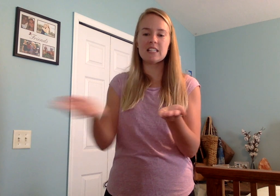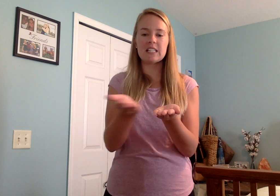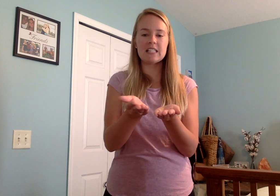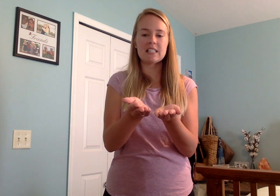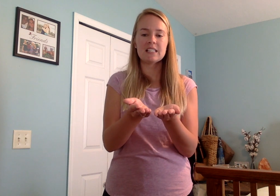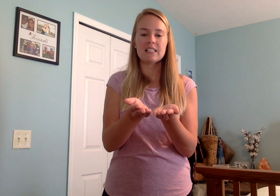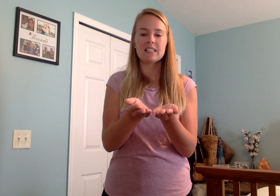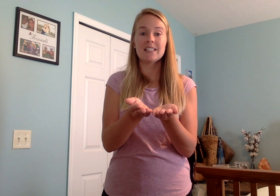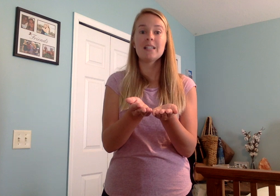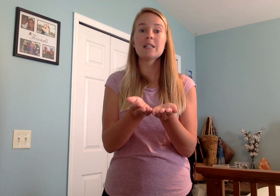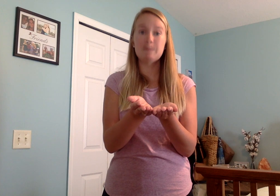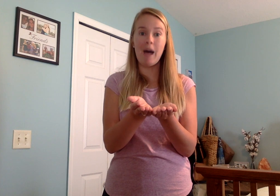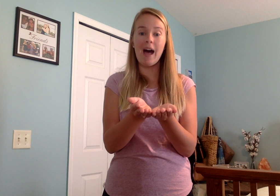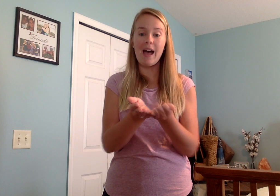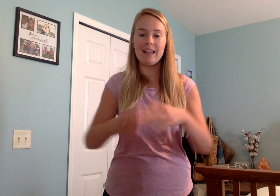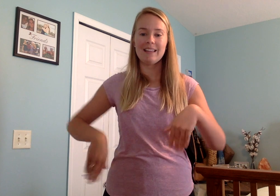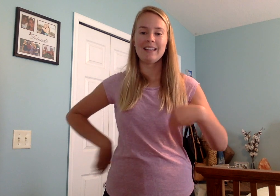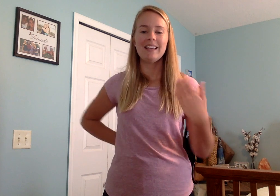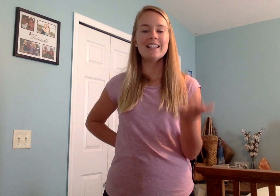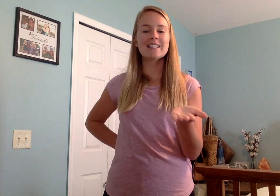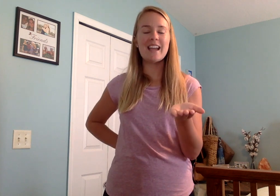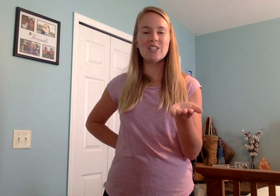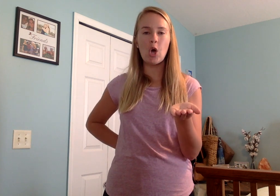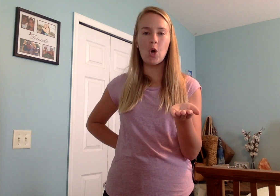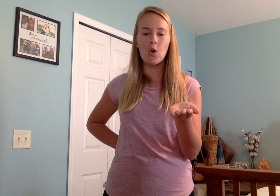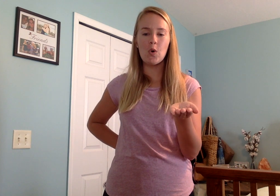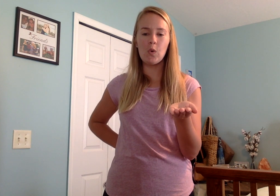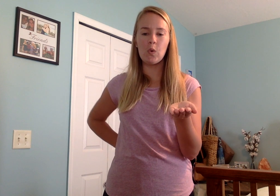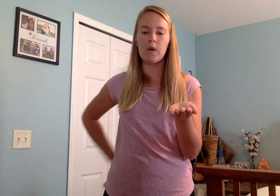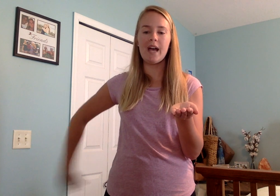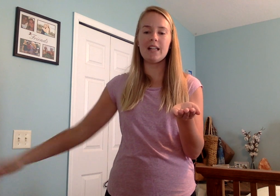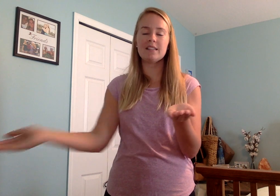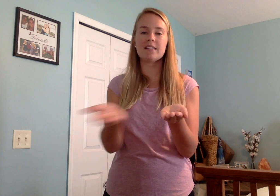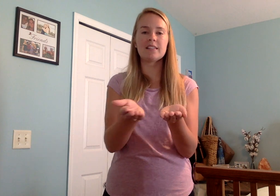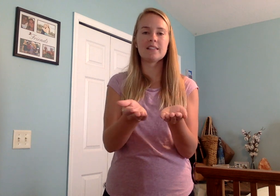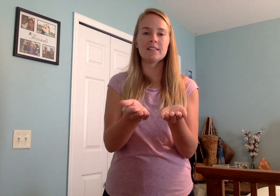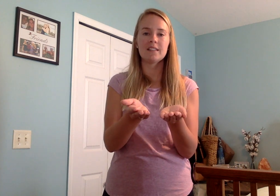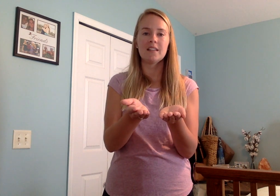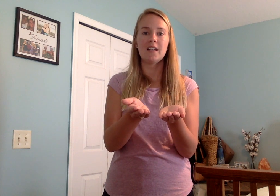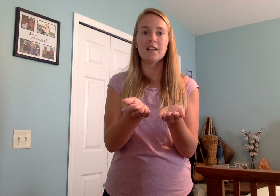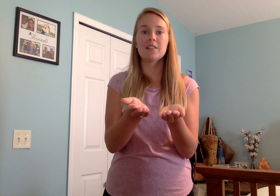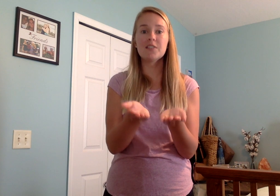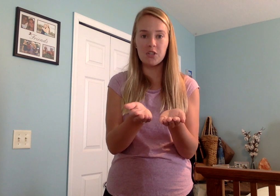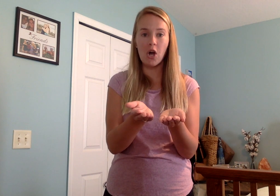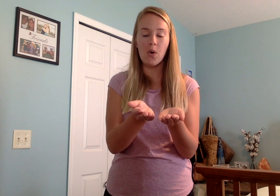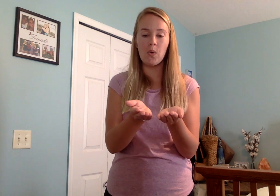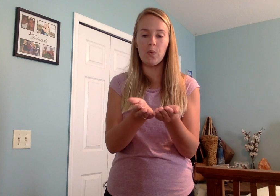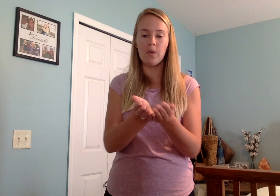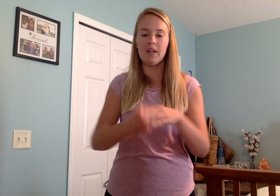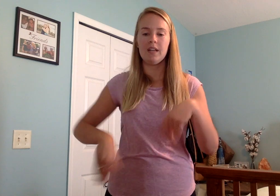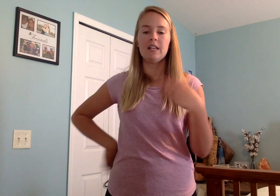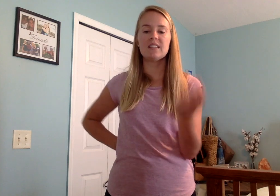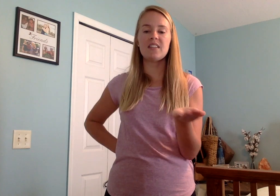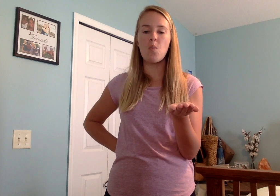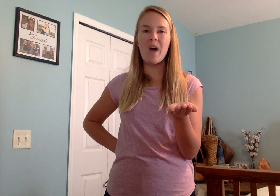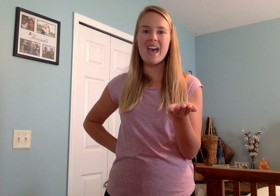s-s-spy. Say tone, add s-s-stone. Say way,